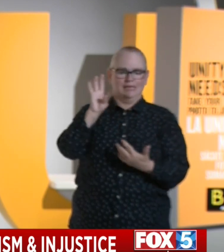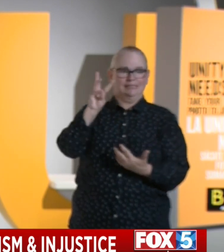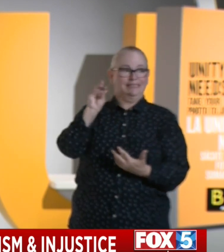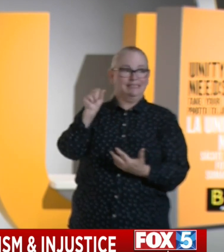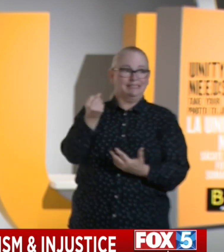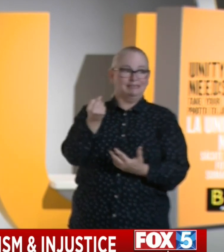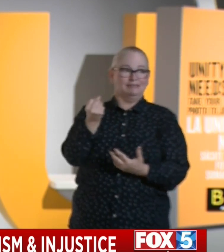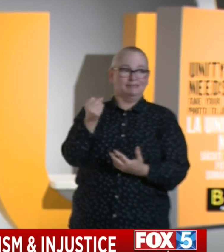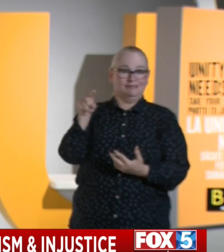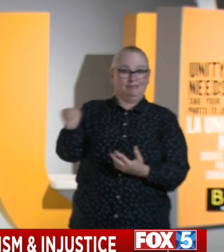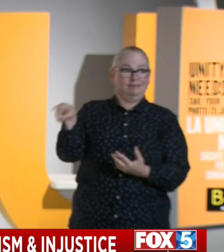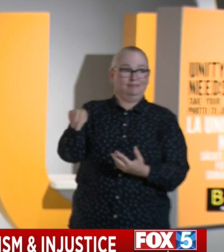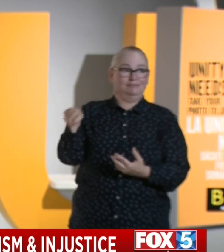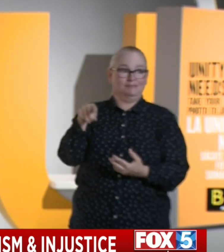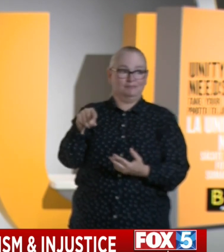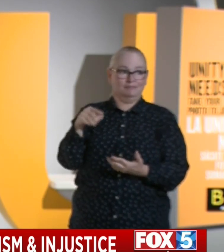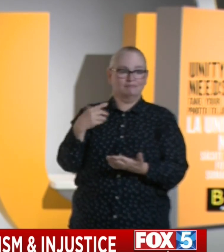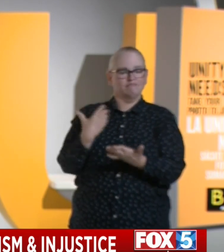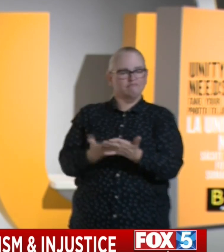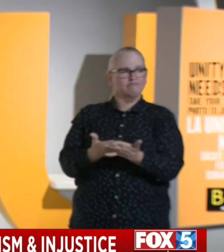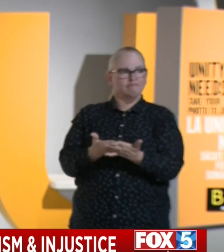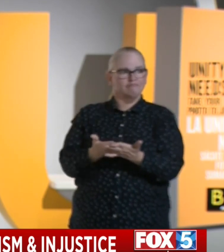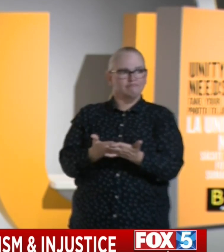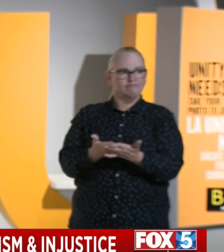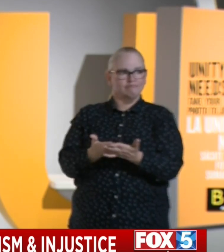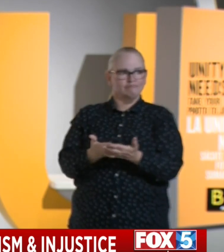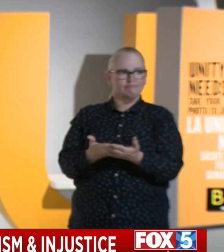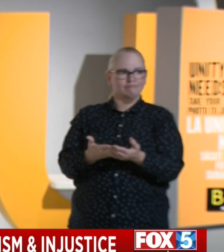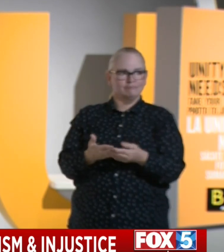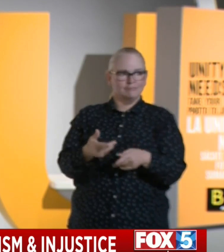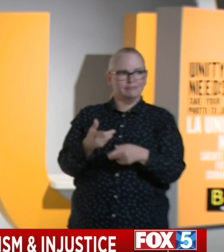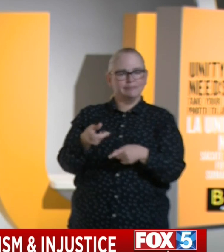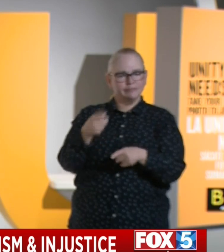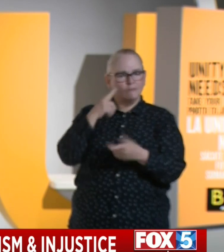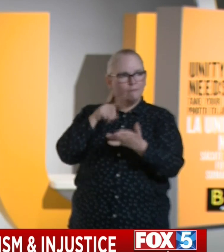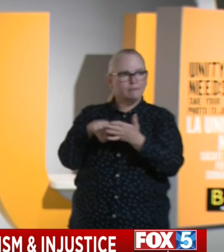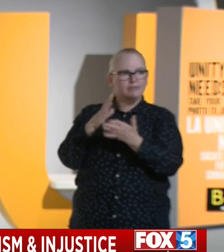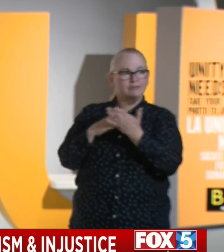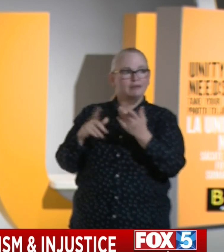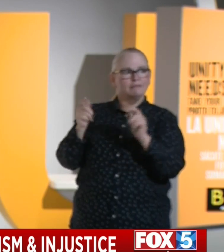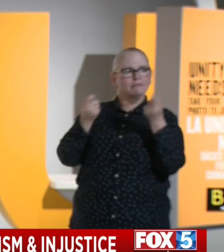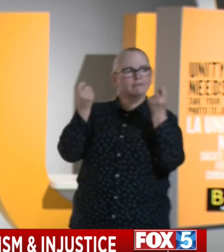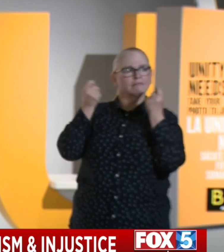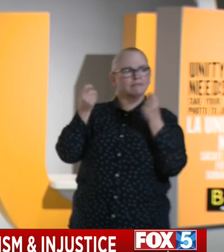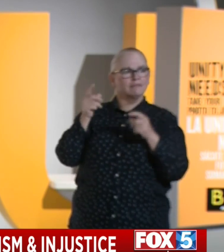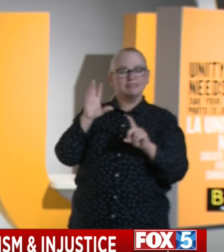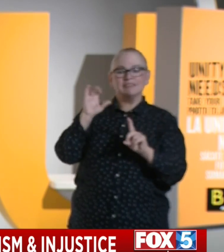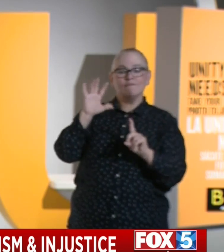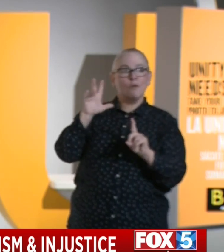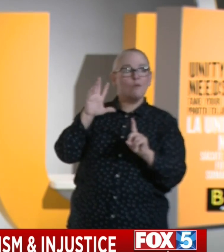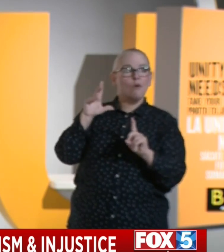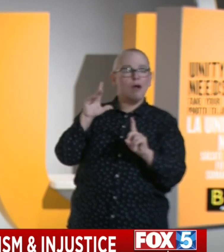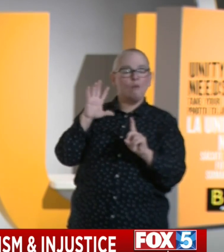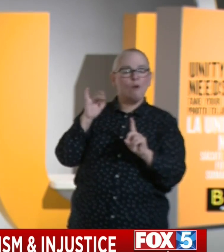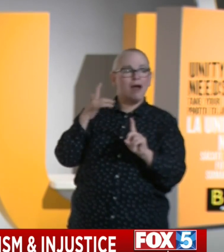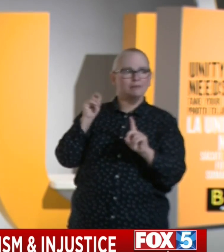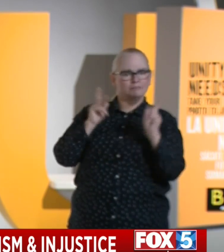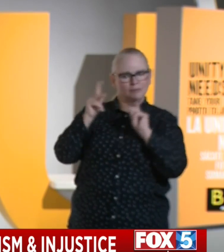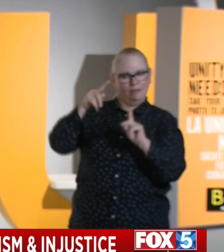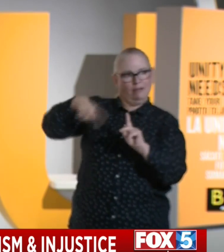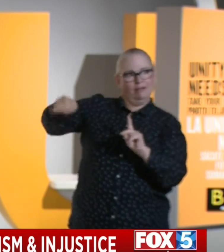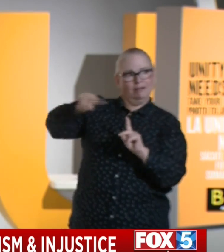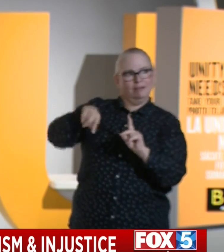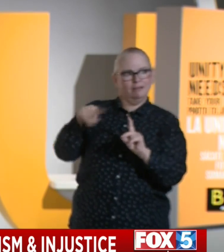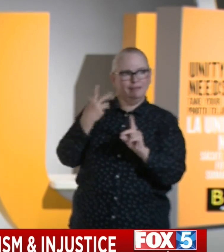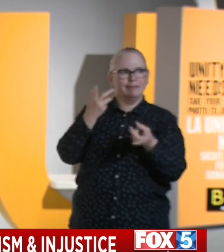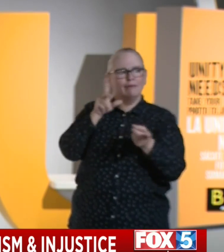evidence and videos and we celebrate some of the courageous actions of civil rights people that stood against the oppression that